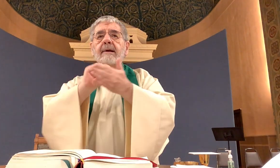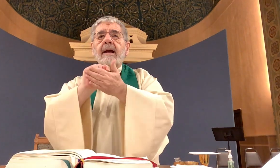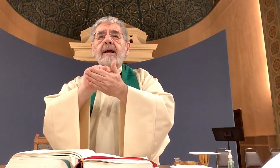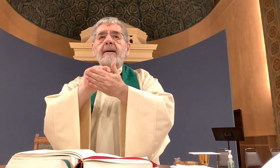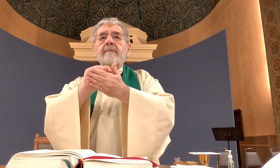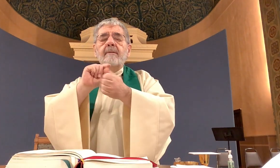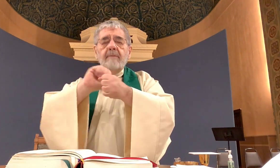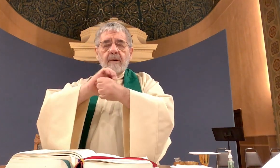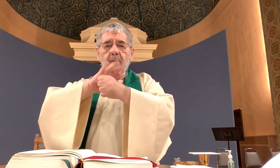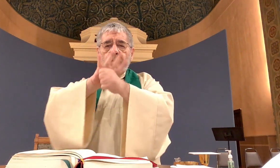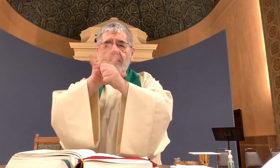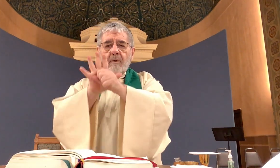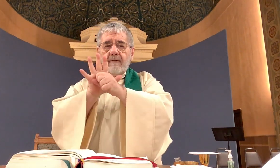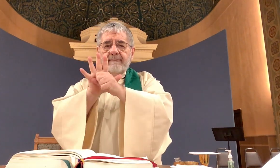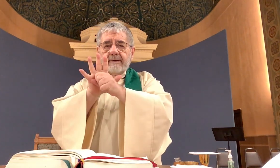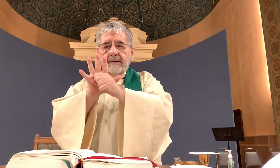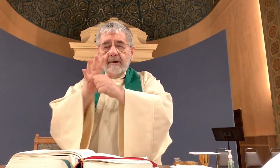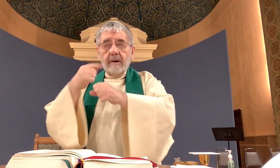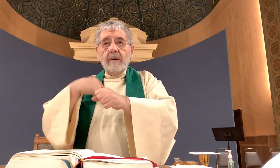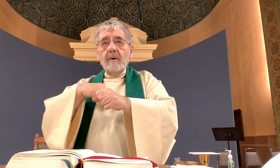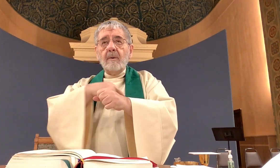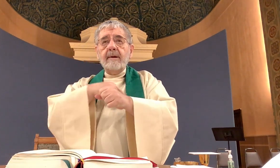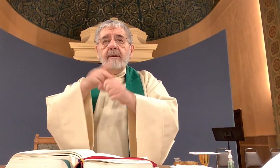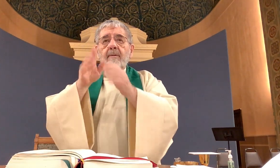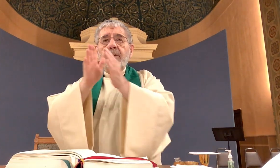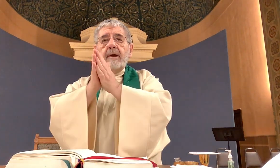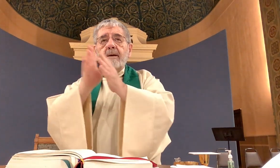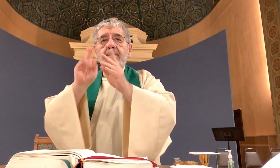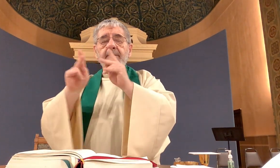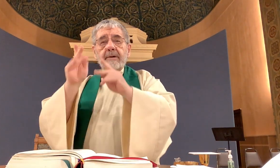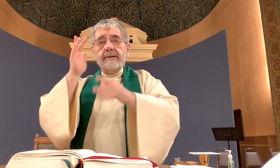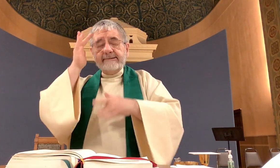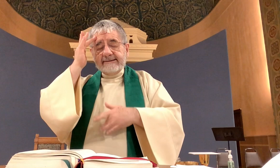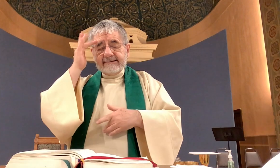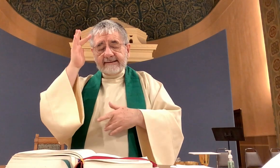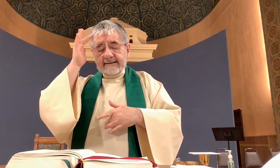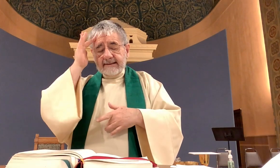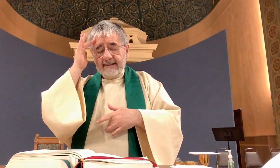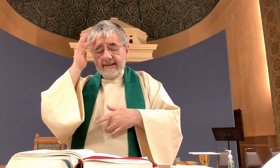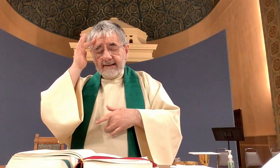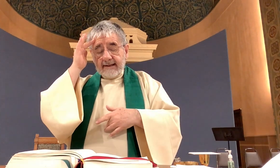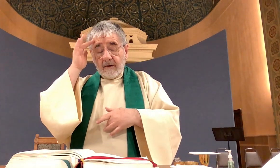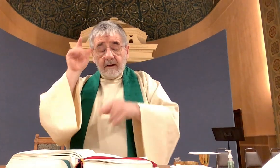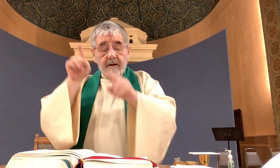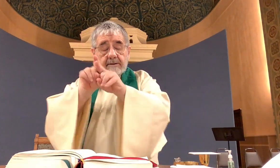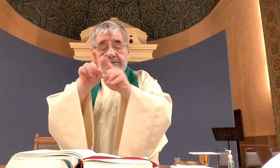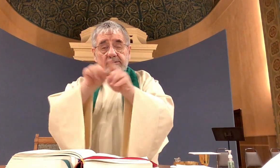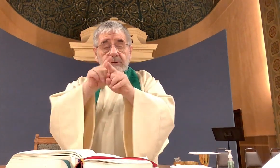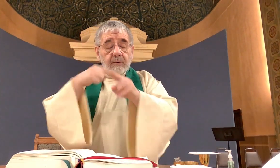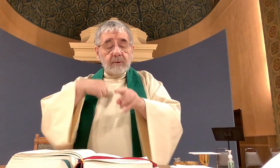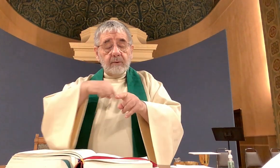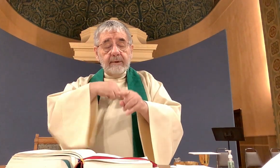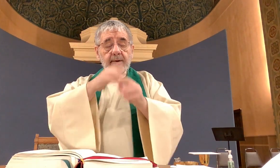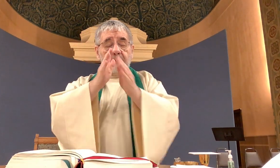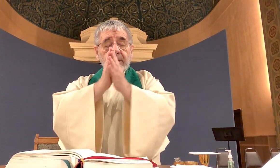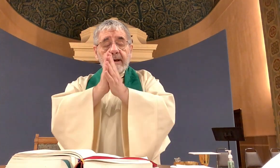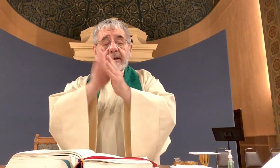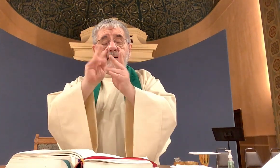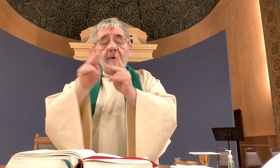during this time of COVID we pray for those that are ill and we pray for those that